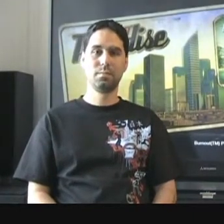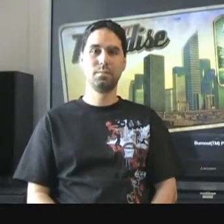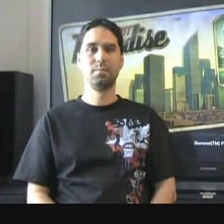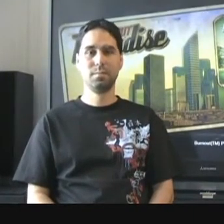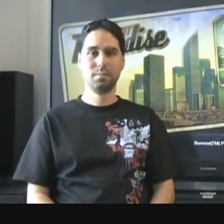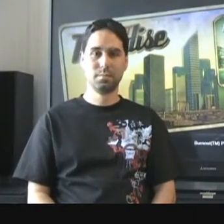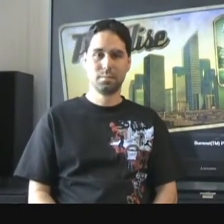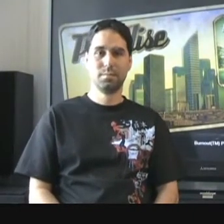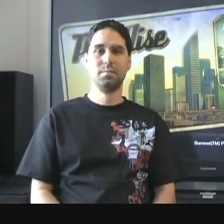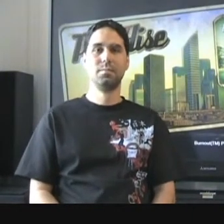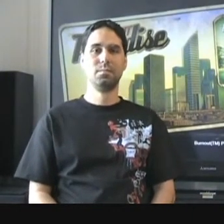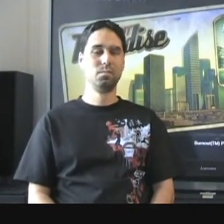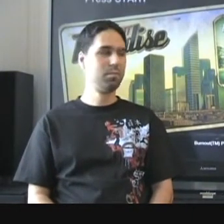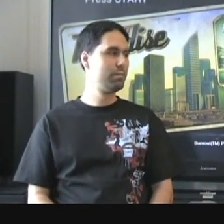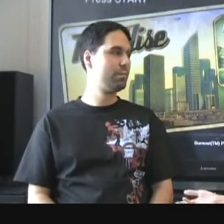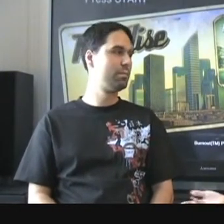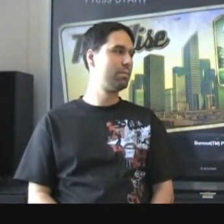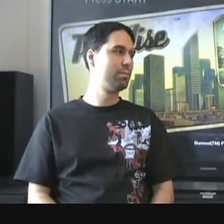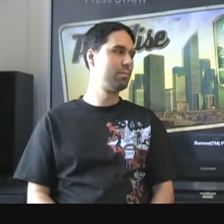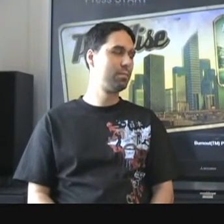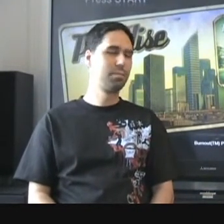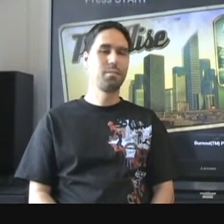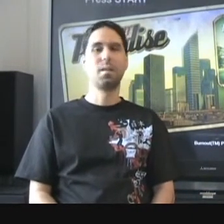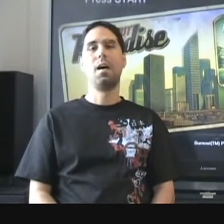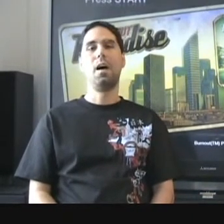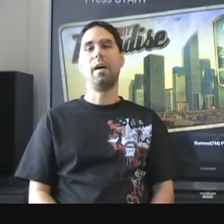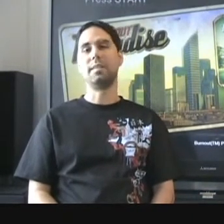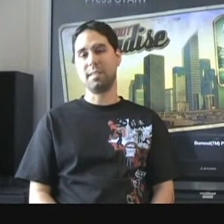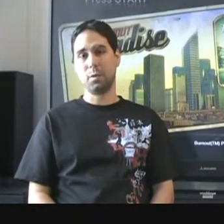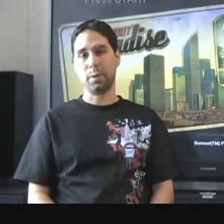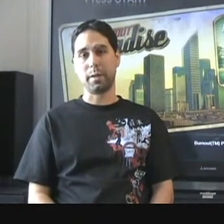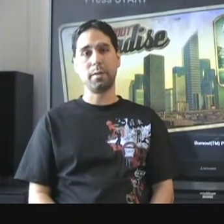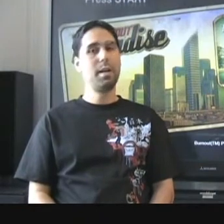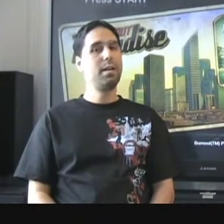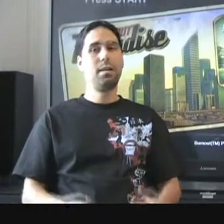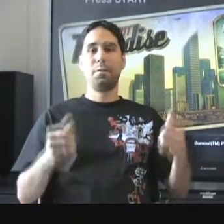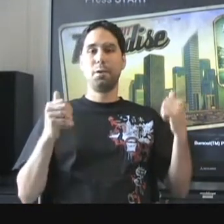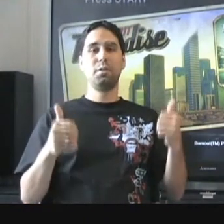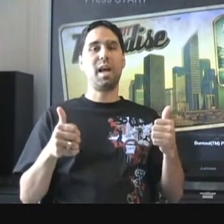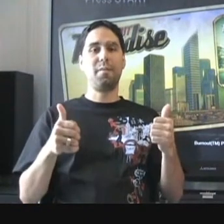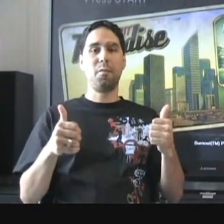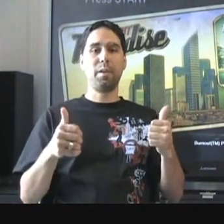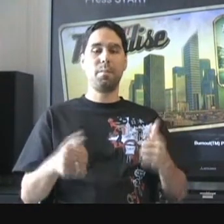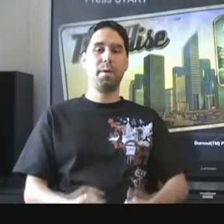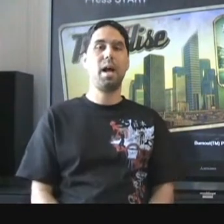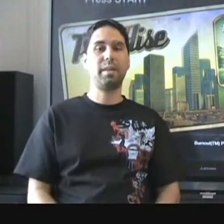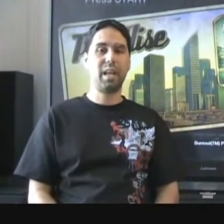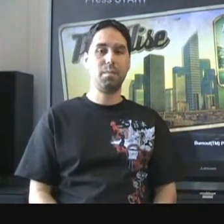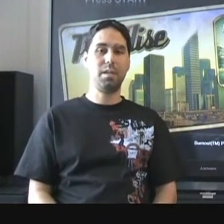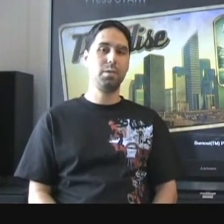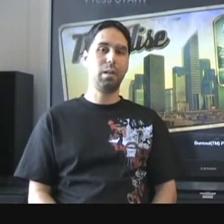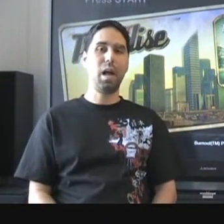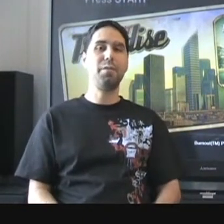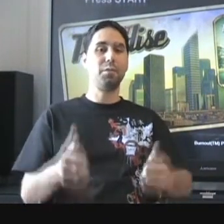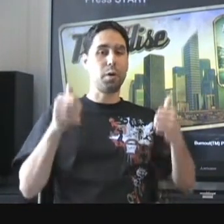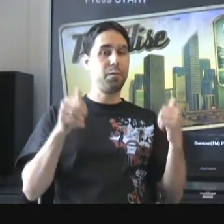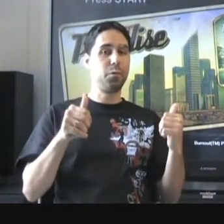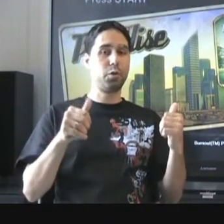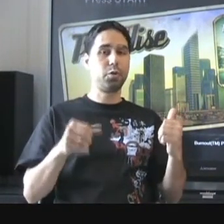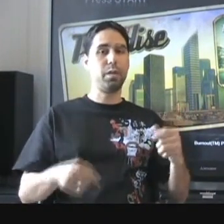DLC. So tell me a little bit about the single player. Alright single player. For those that have never played a burnout game in your life, you're in for a treat.